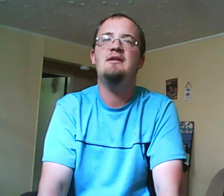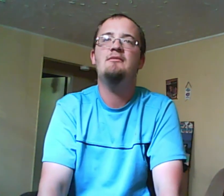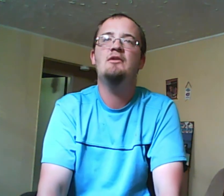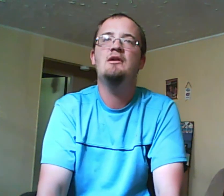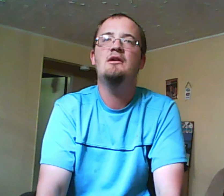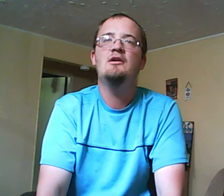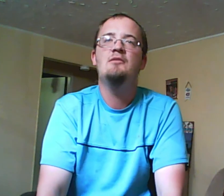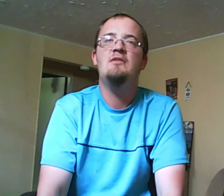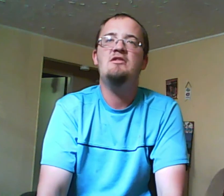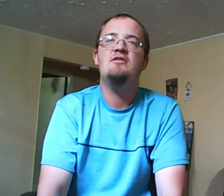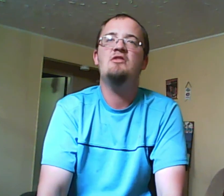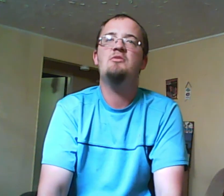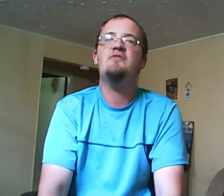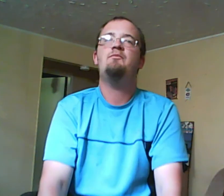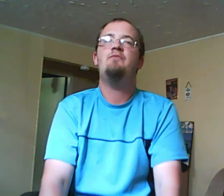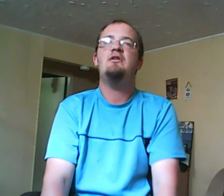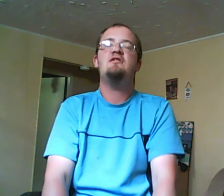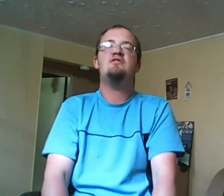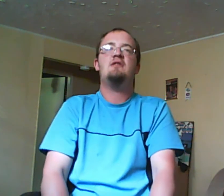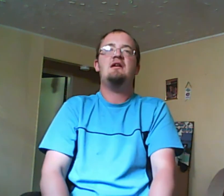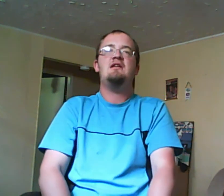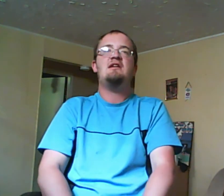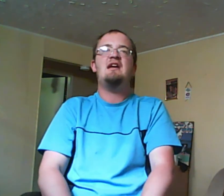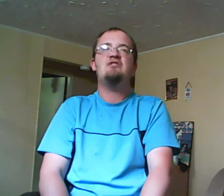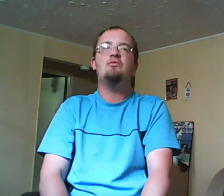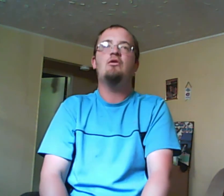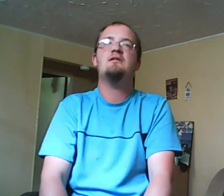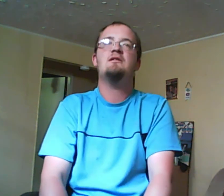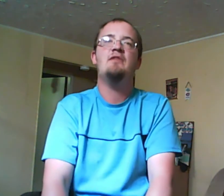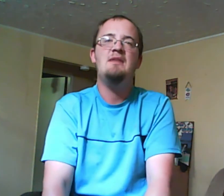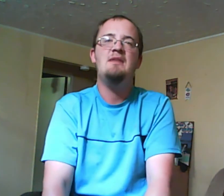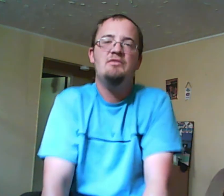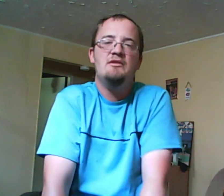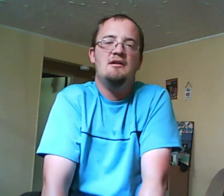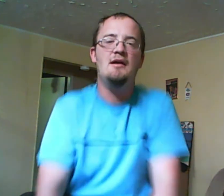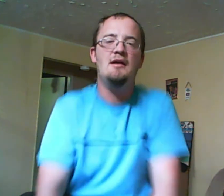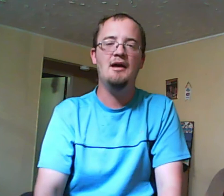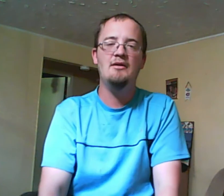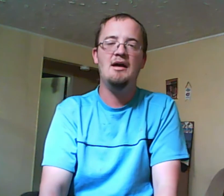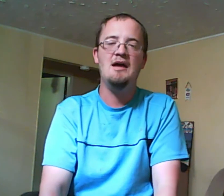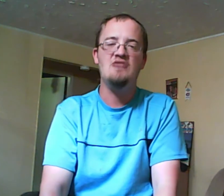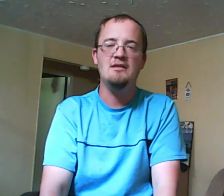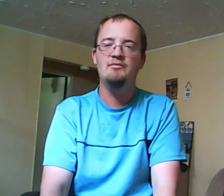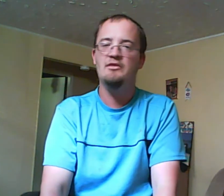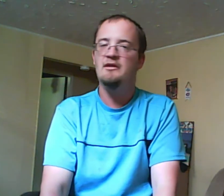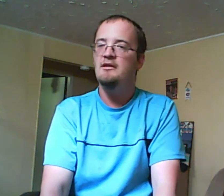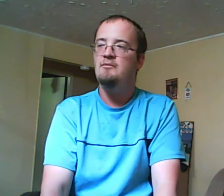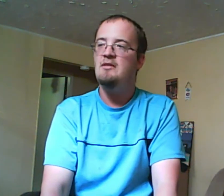Mrs. Hollins put Hunter in a psychiatric ward I mean I understand but Hunter was allowed to come